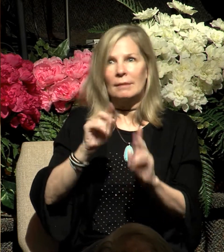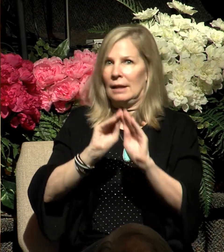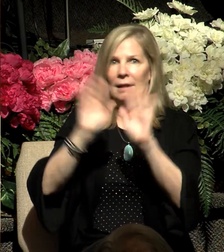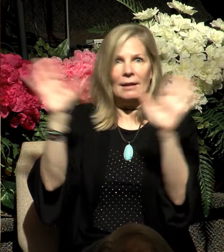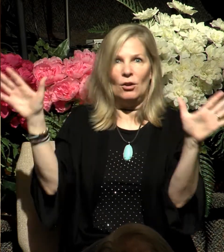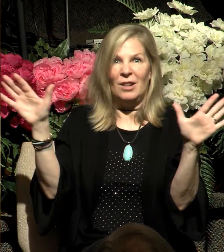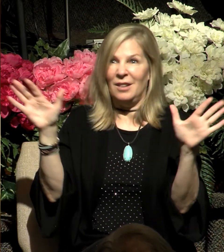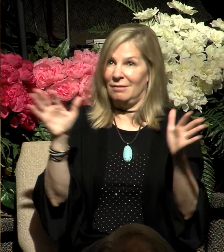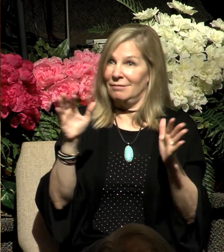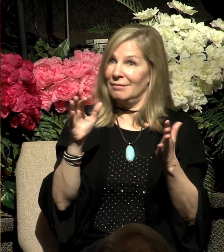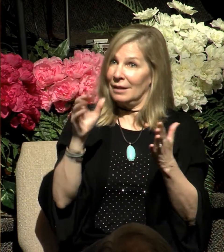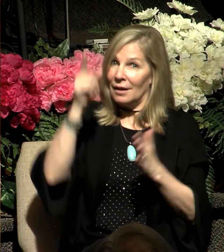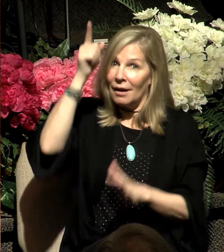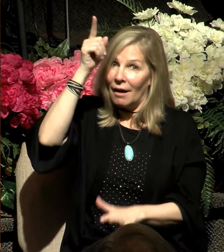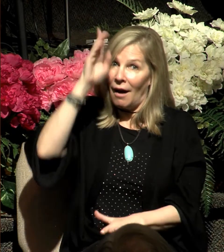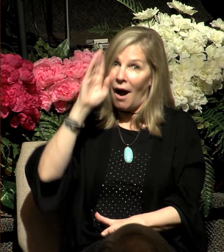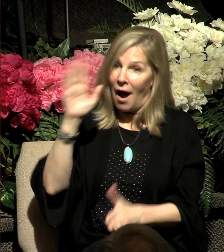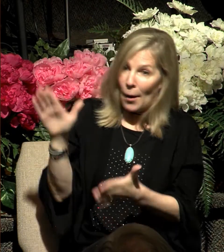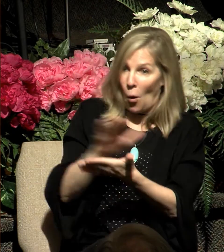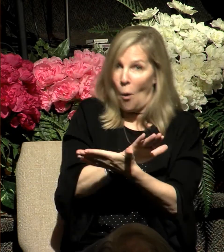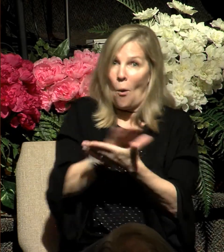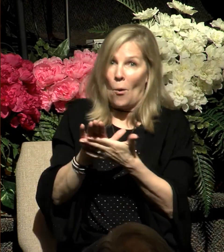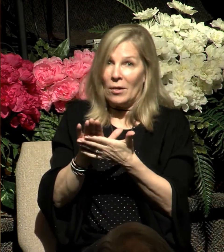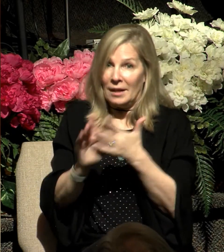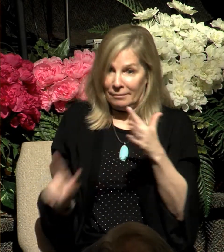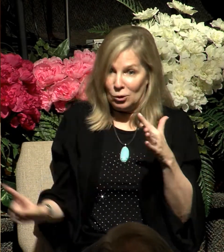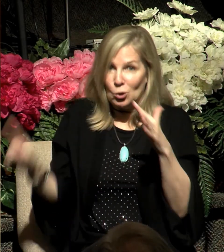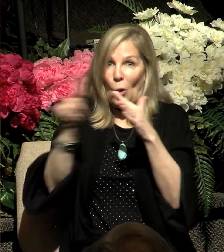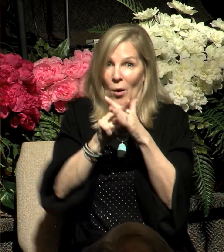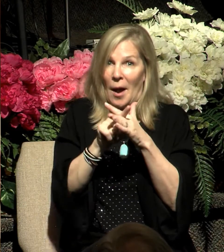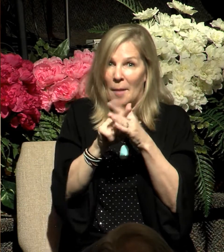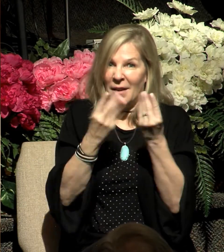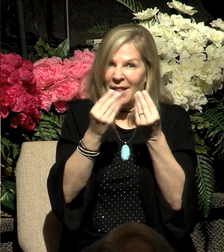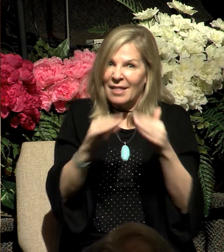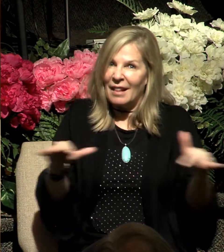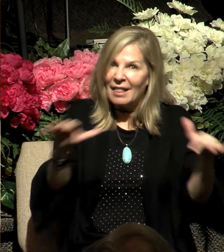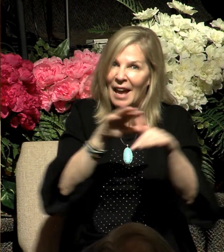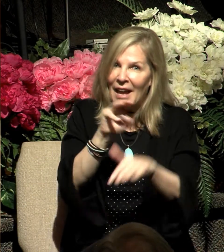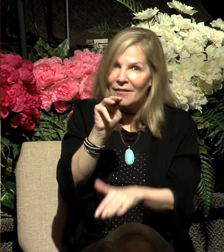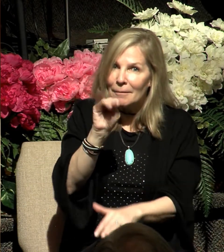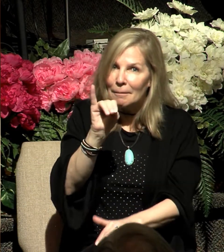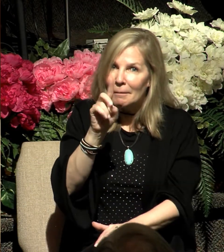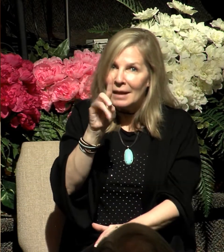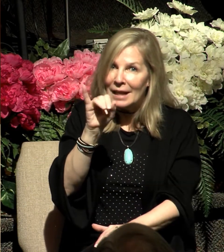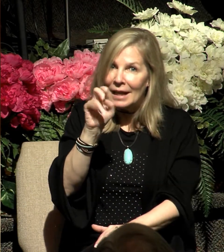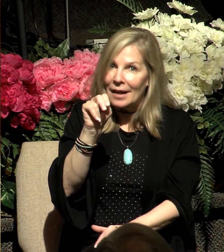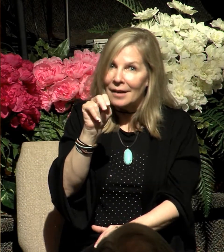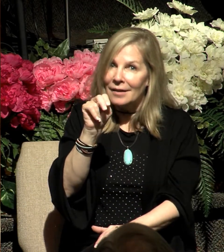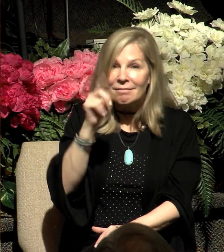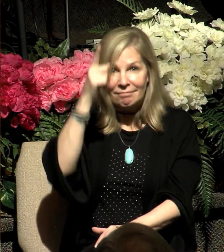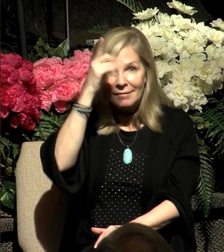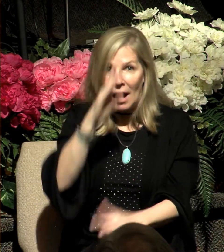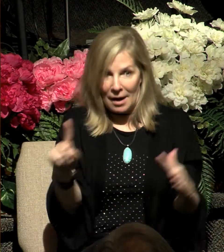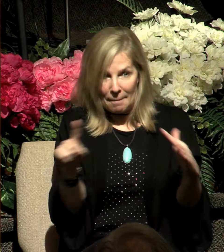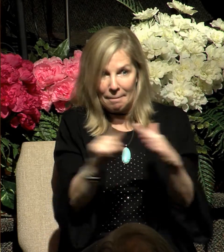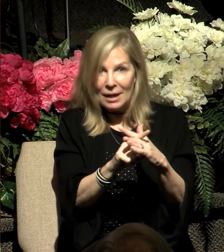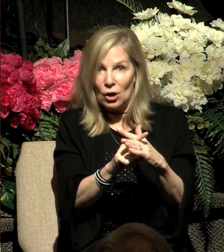stating that God's holy presence was in the land of Midian when God appeared to Moses there.